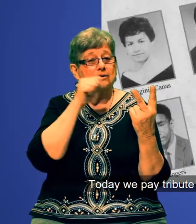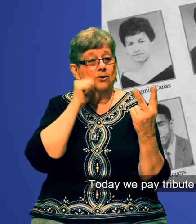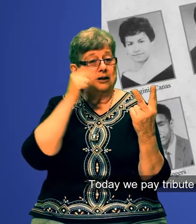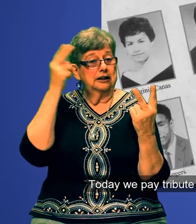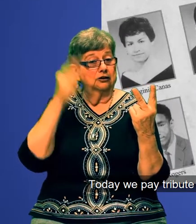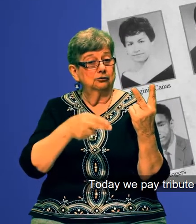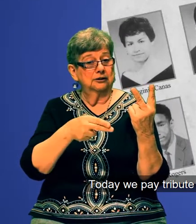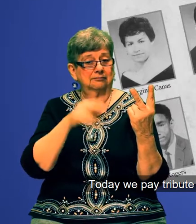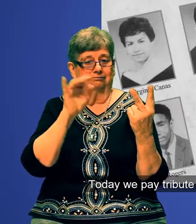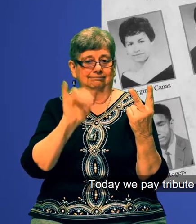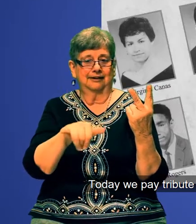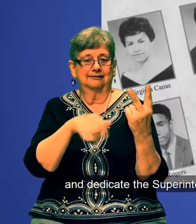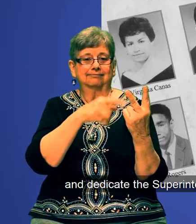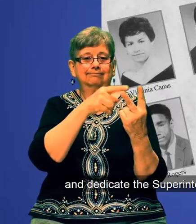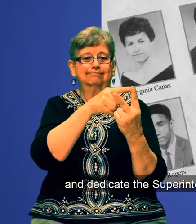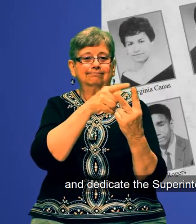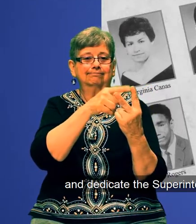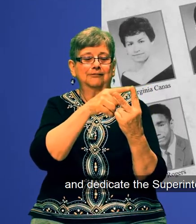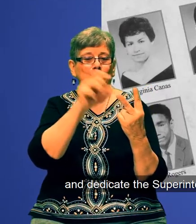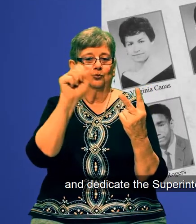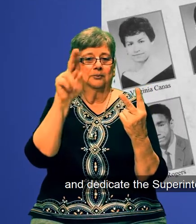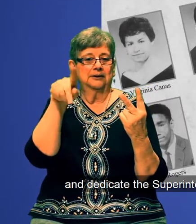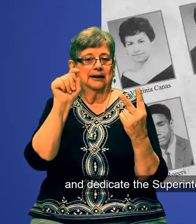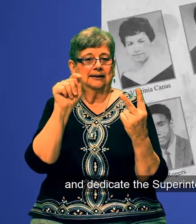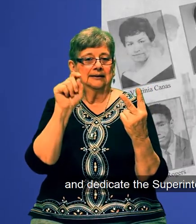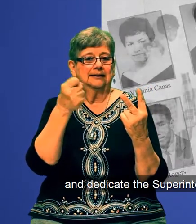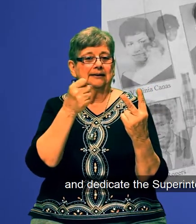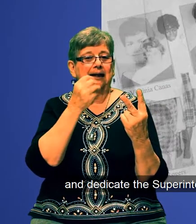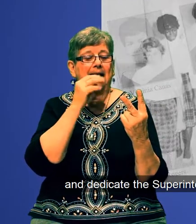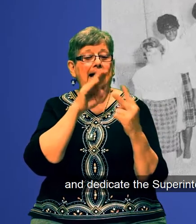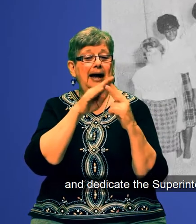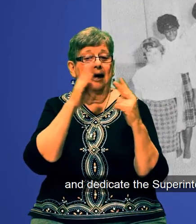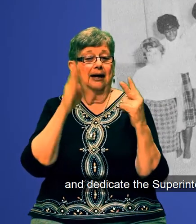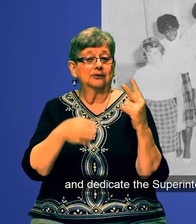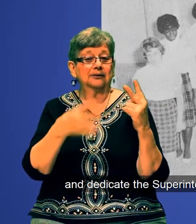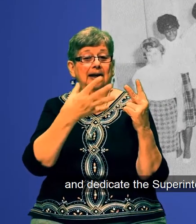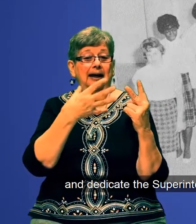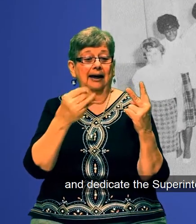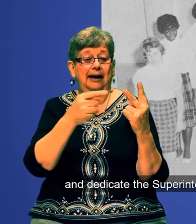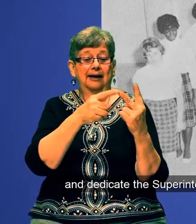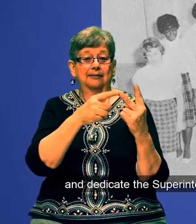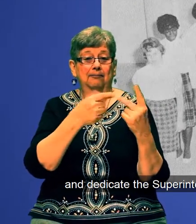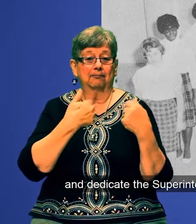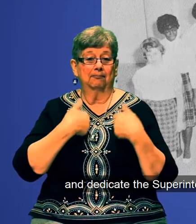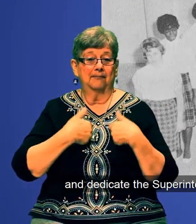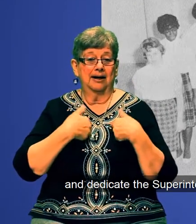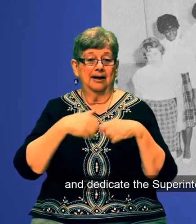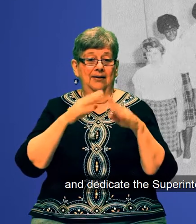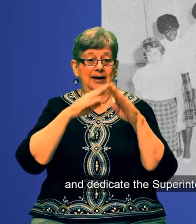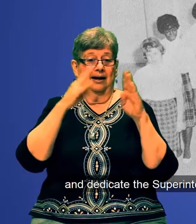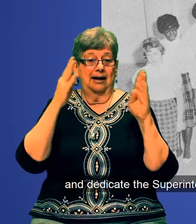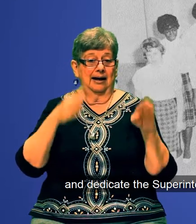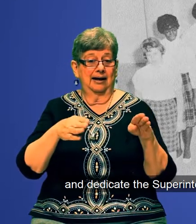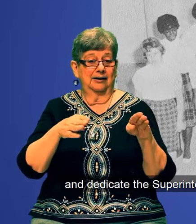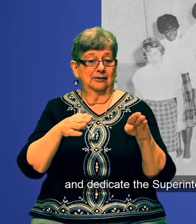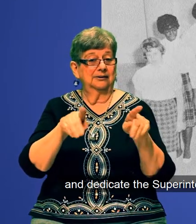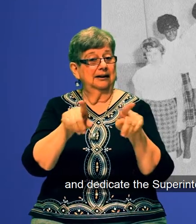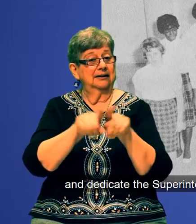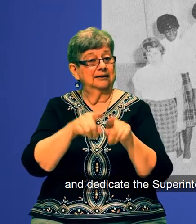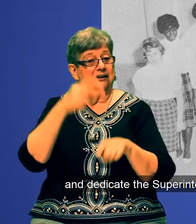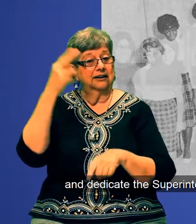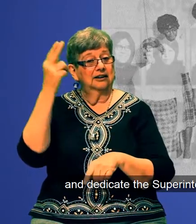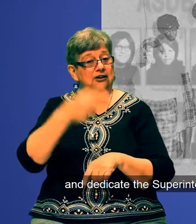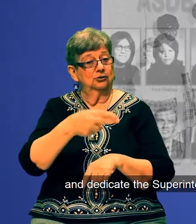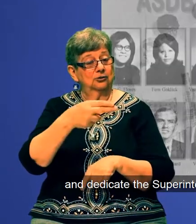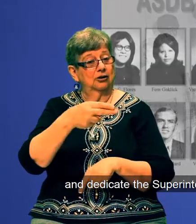history and dedicate the superintendent's house and bathhouse as Arizona historical